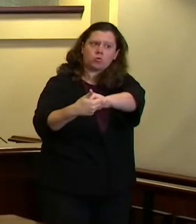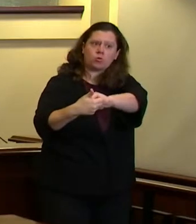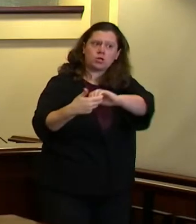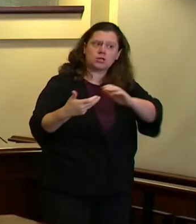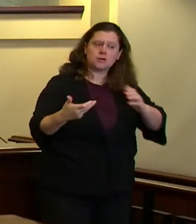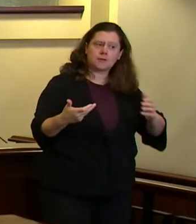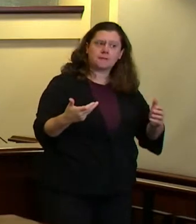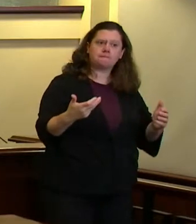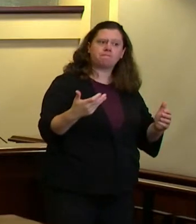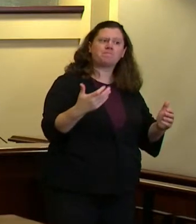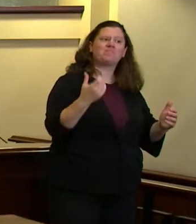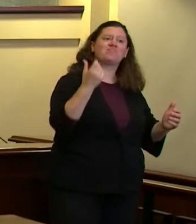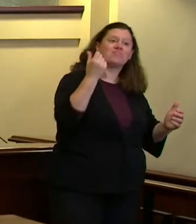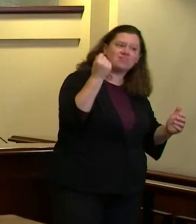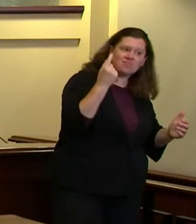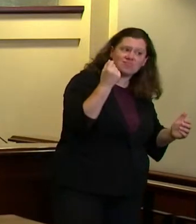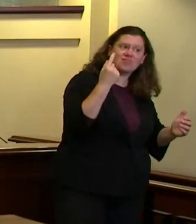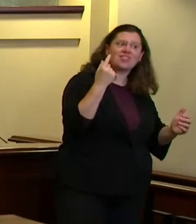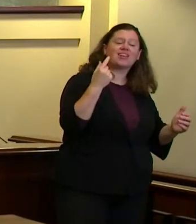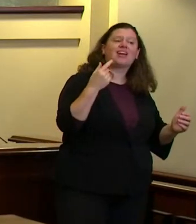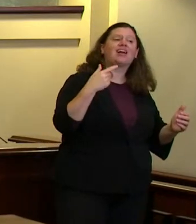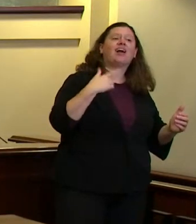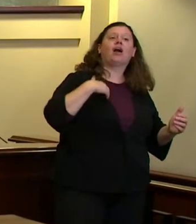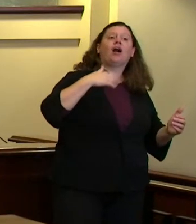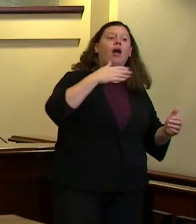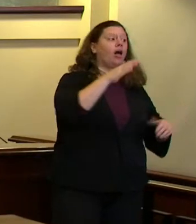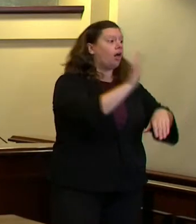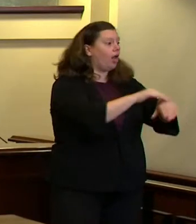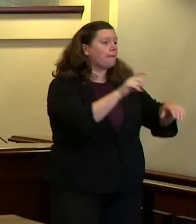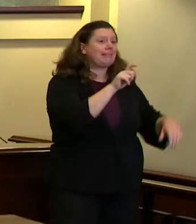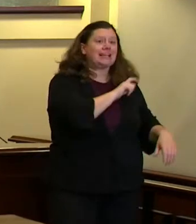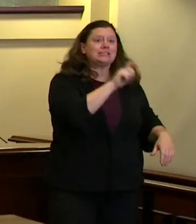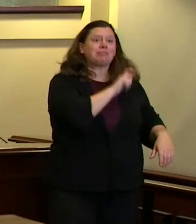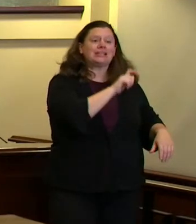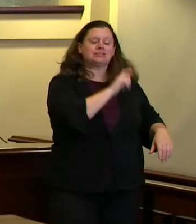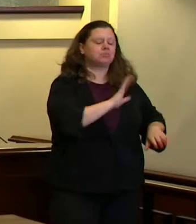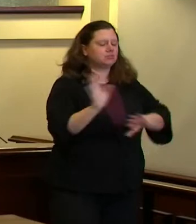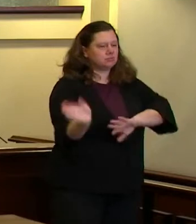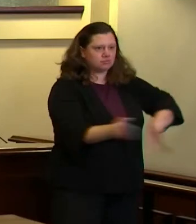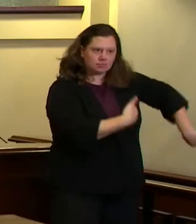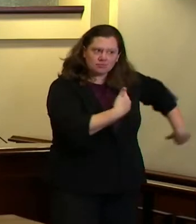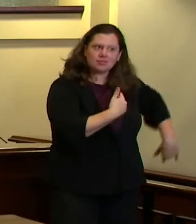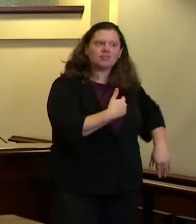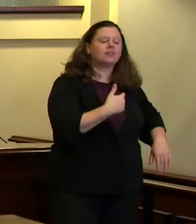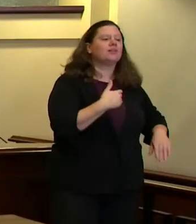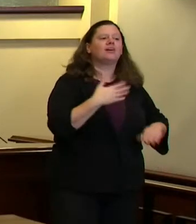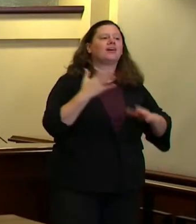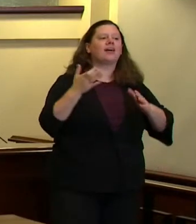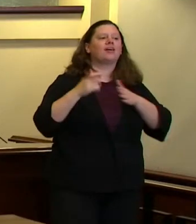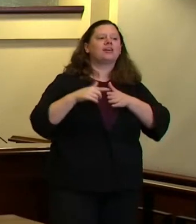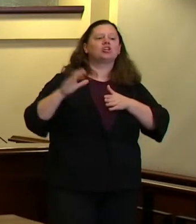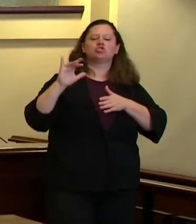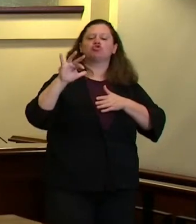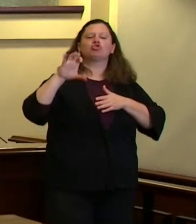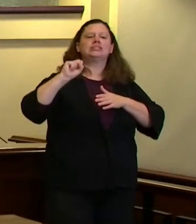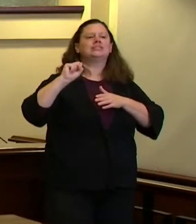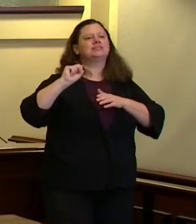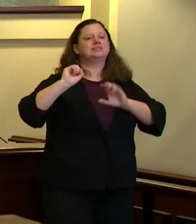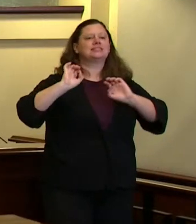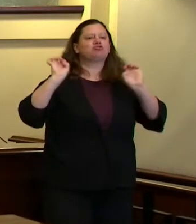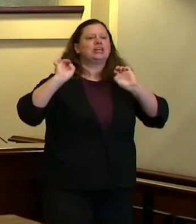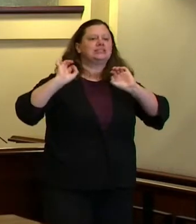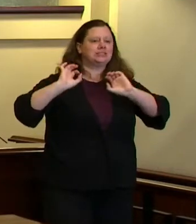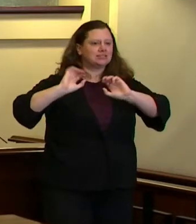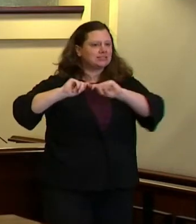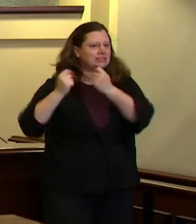enforcement responses to those who are homeless on the streets who may be in crisis those are the things that will ultimately reduce